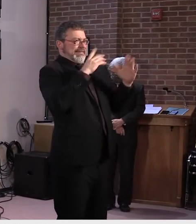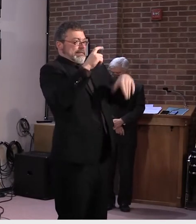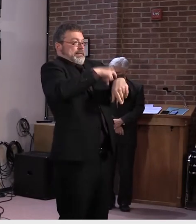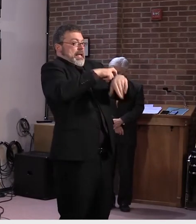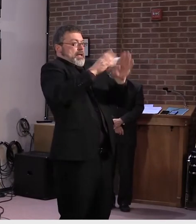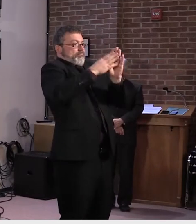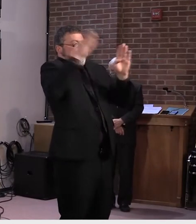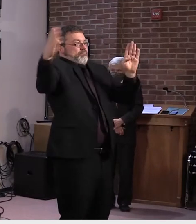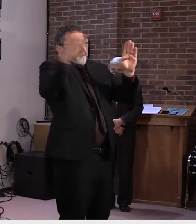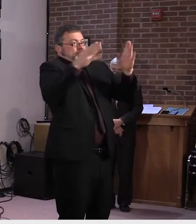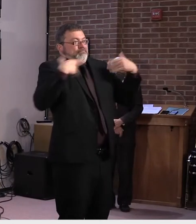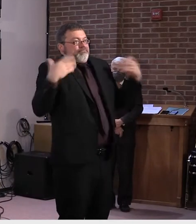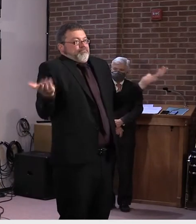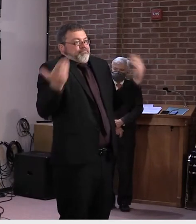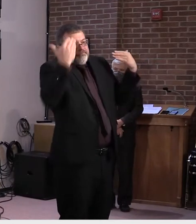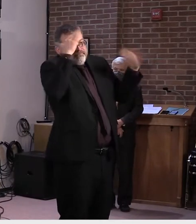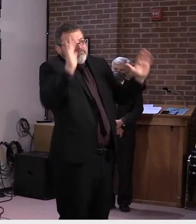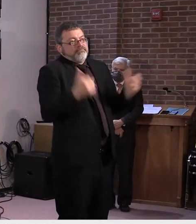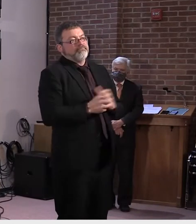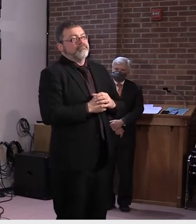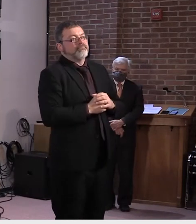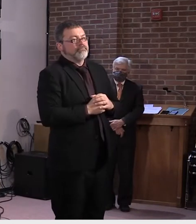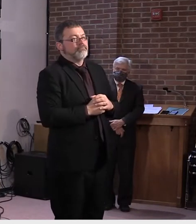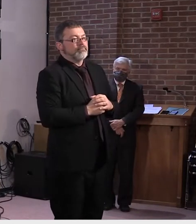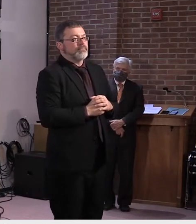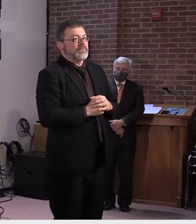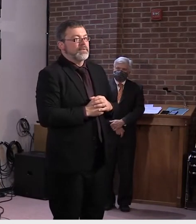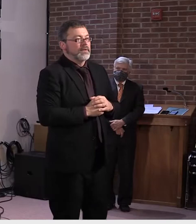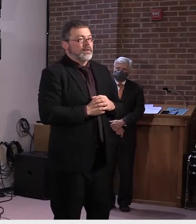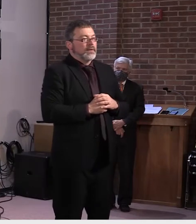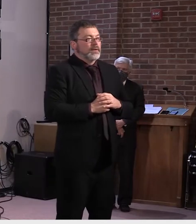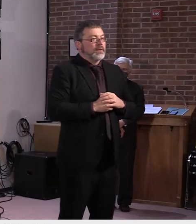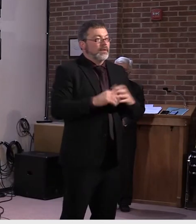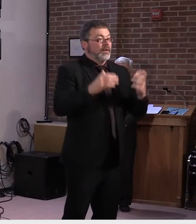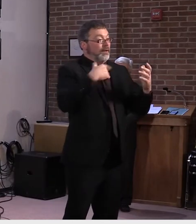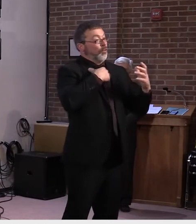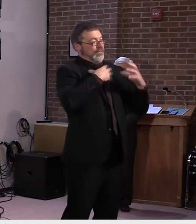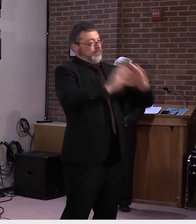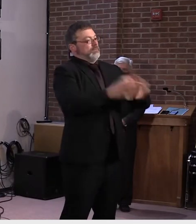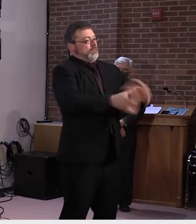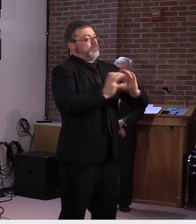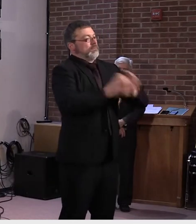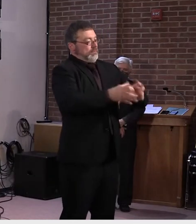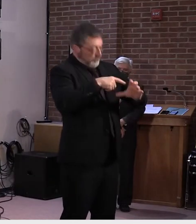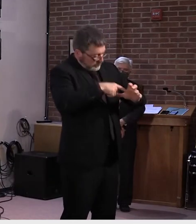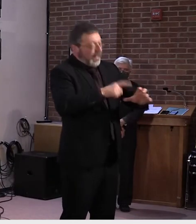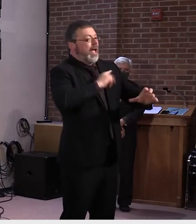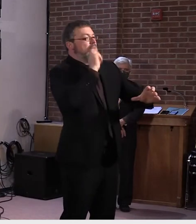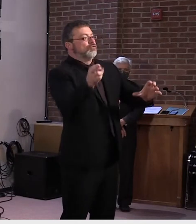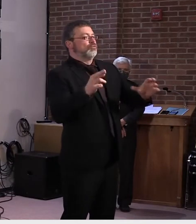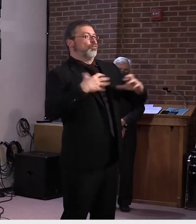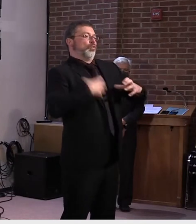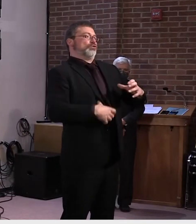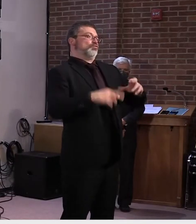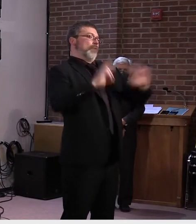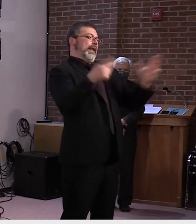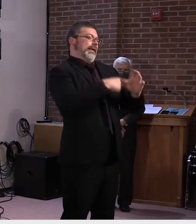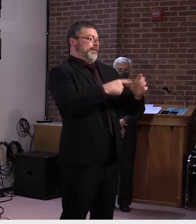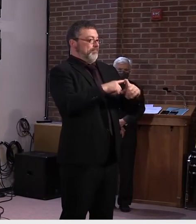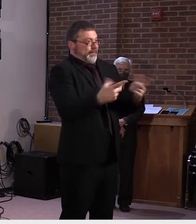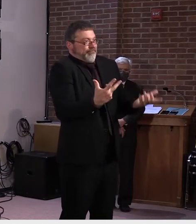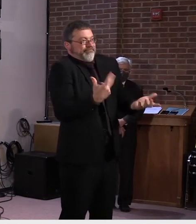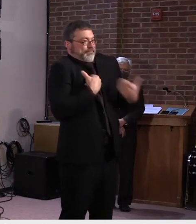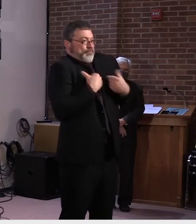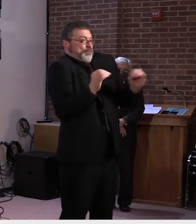Yeah. Well, with you at that, of all, we'd all be, uh, lot better off. Thank you, Governor. Thank you. Hadley Laskowski, the